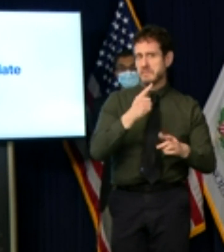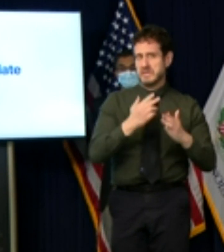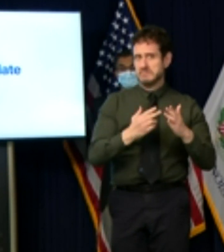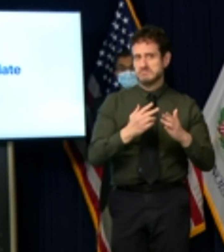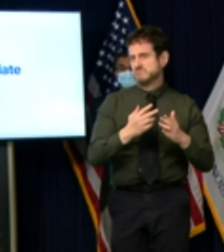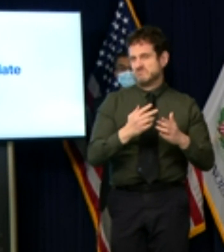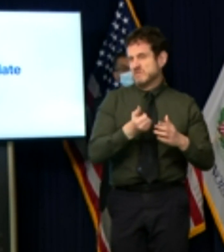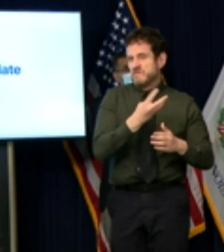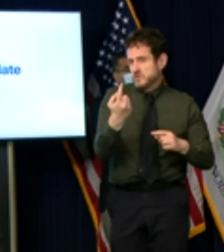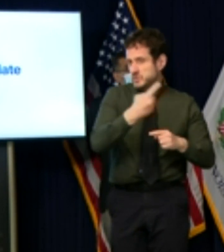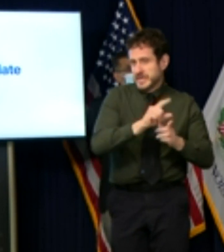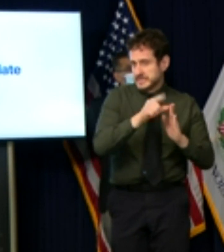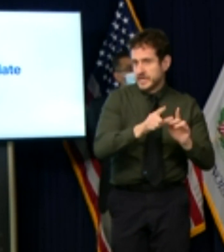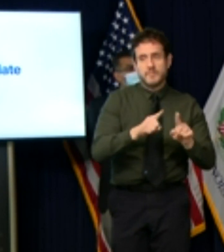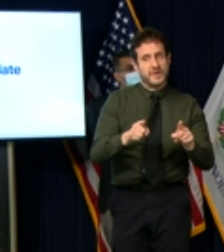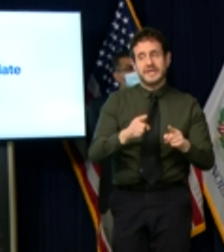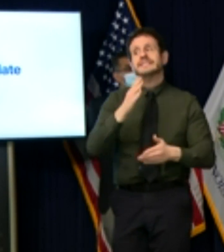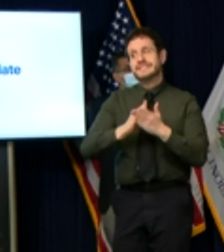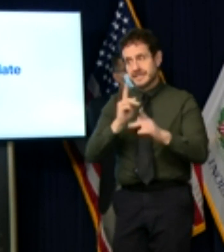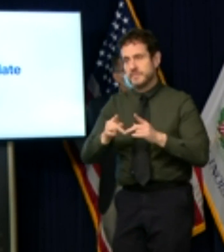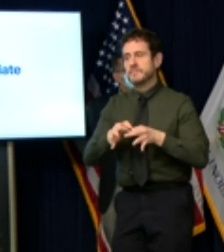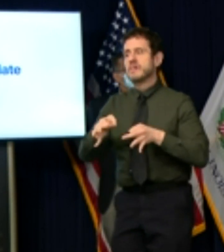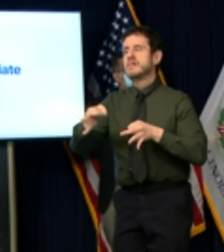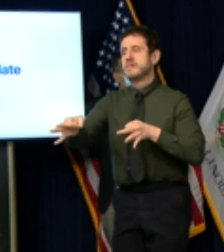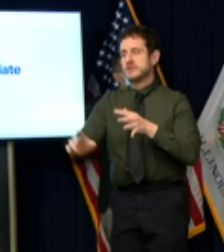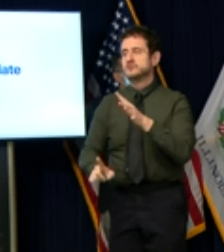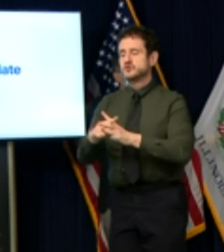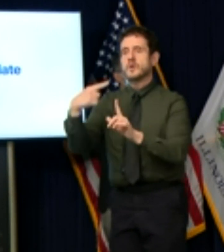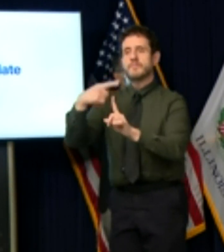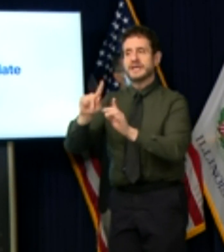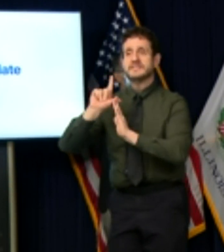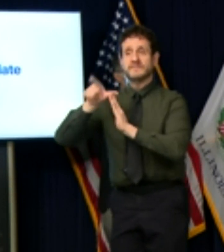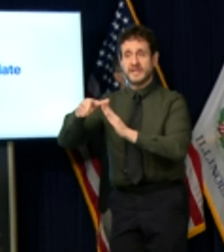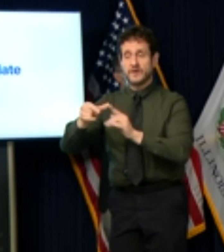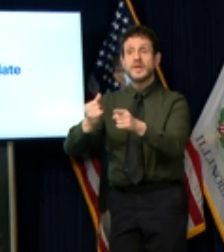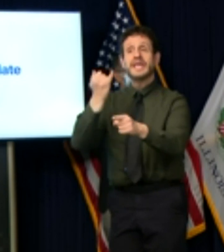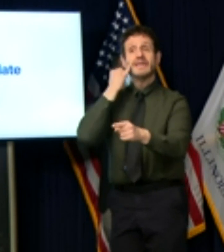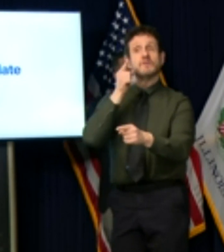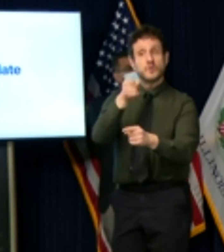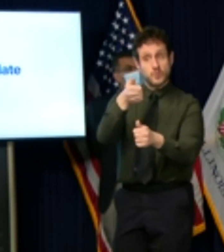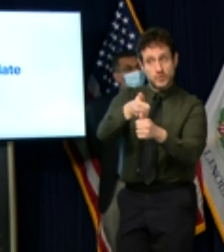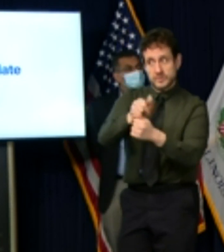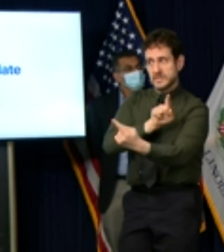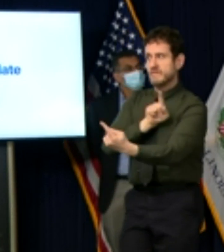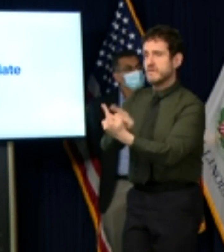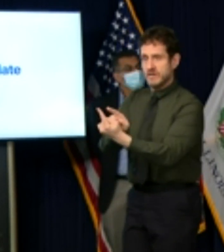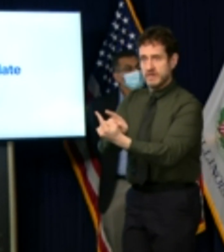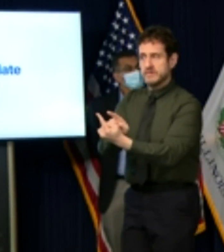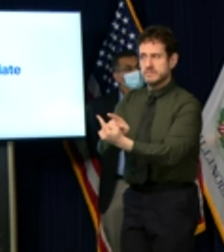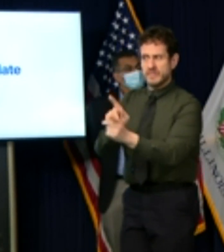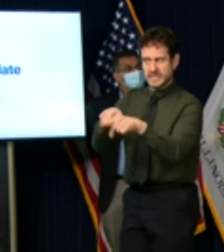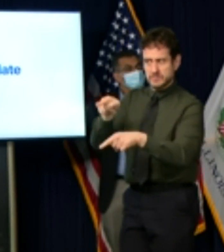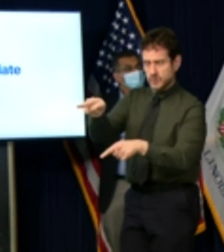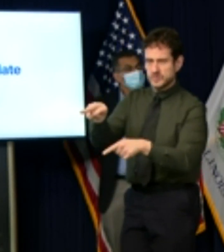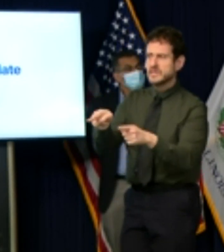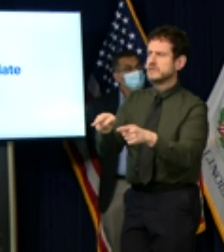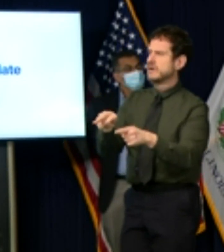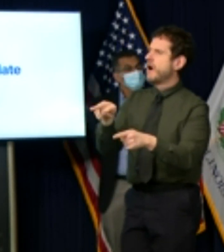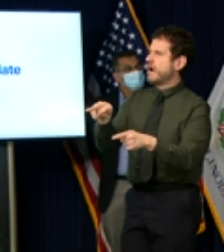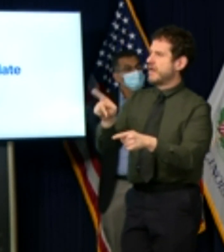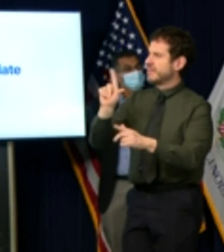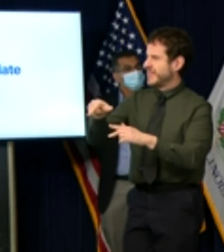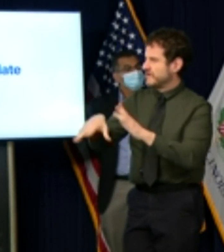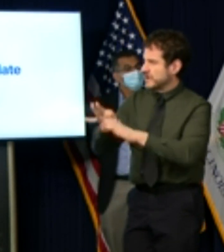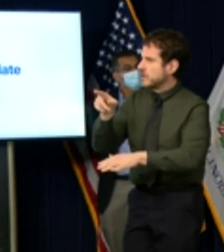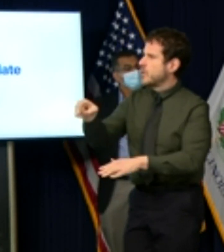take that additional risk if you've been in close contact with someone who has tested positive please quarantine for that full